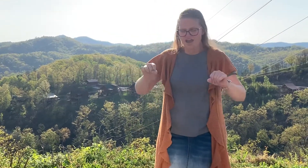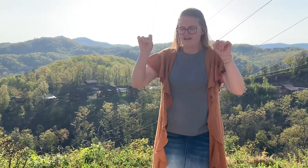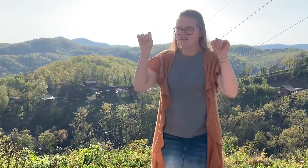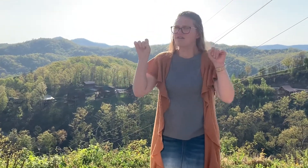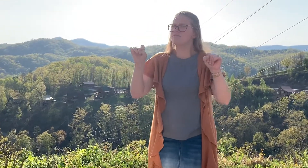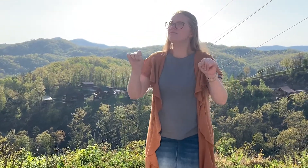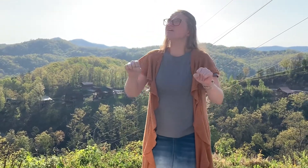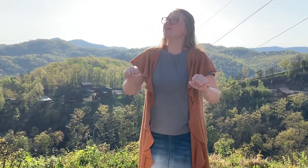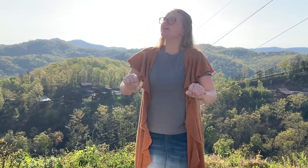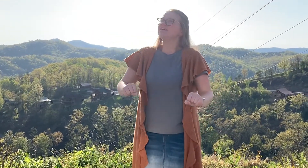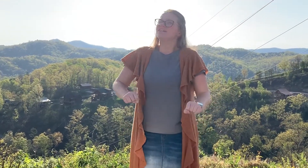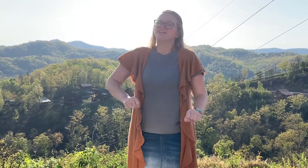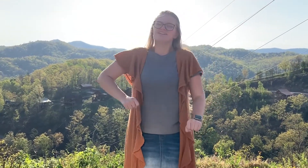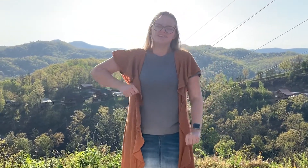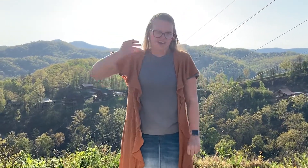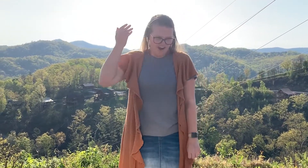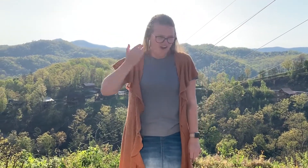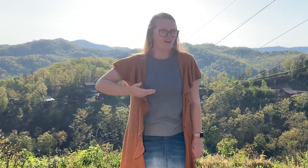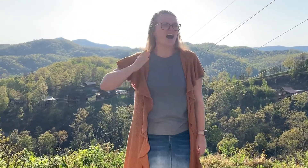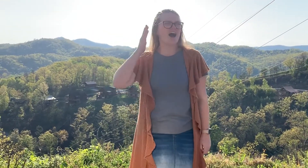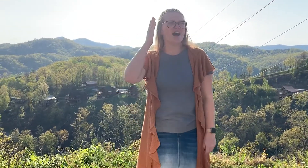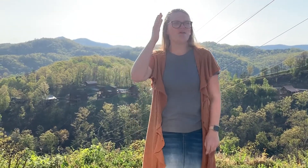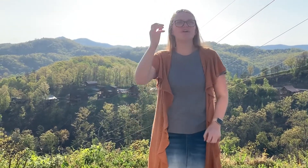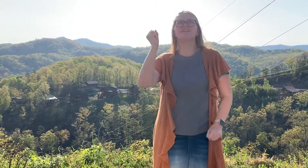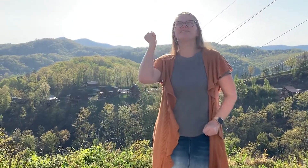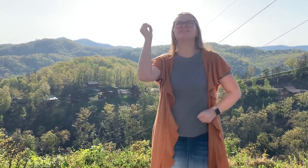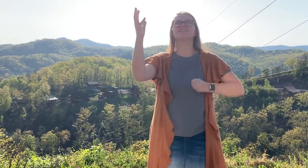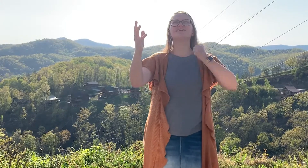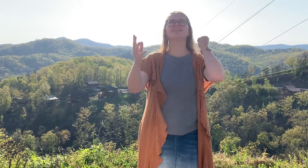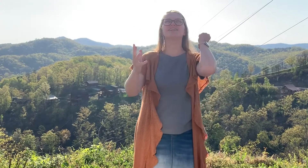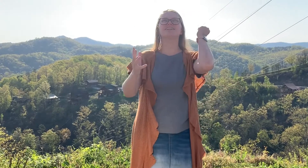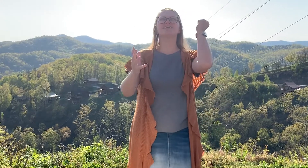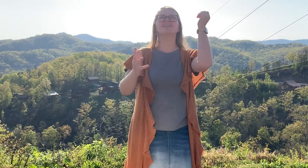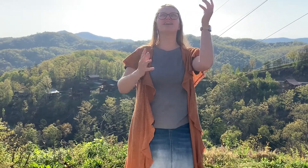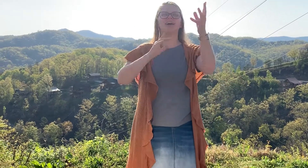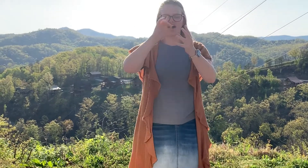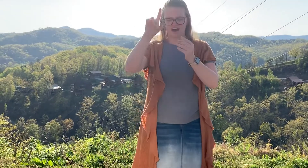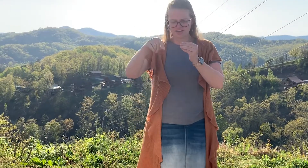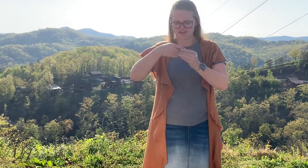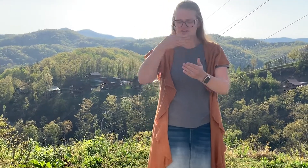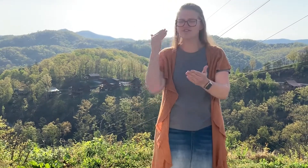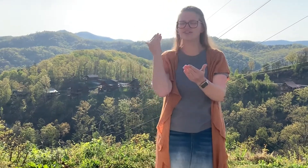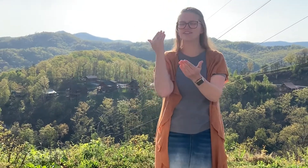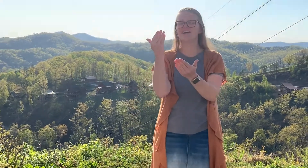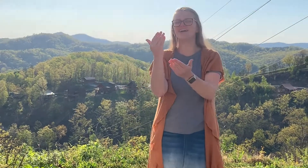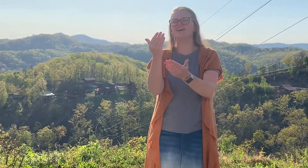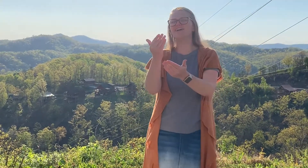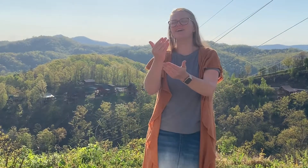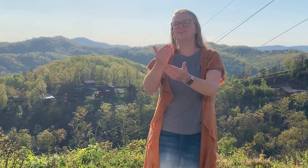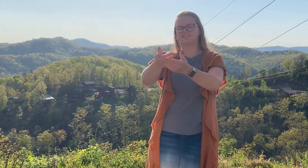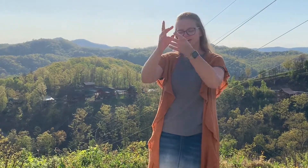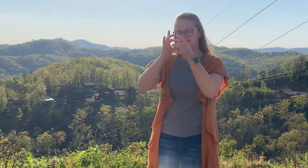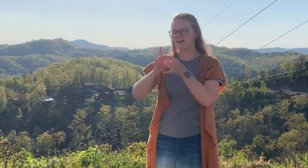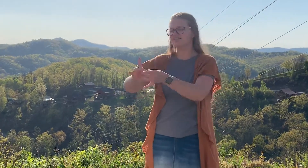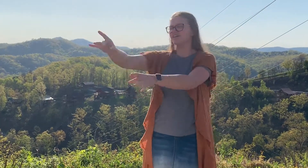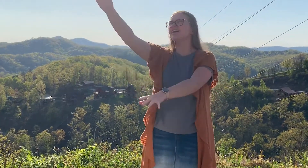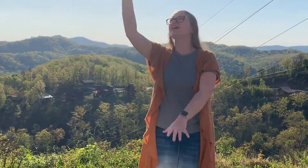Oh, I will sing of the goodness of God.